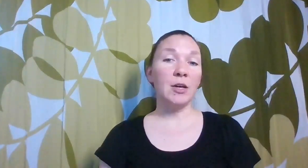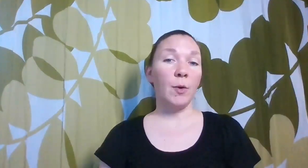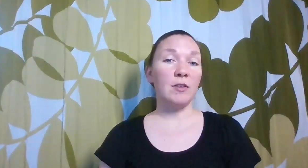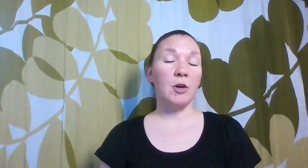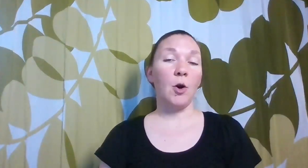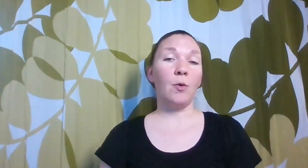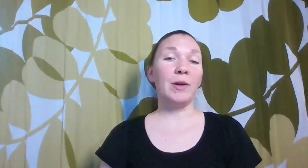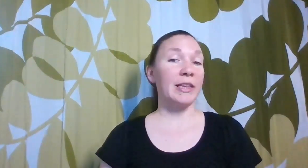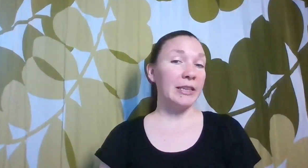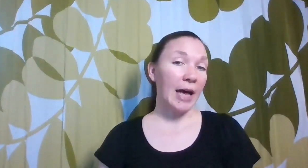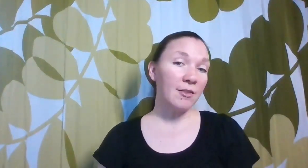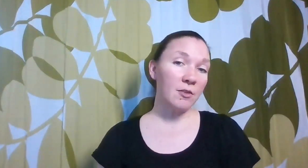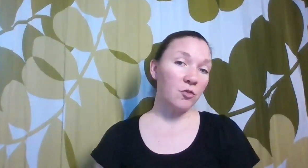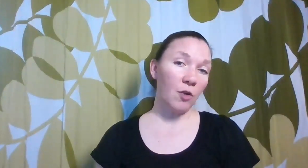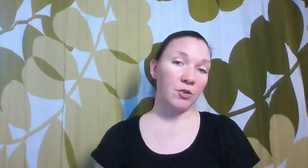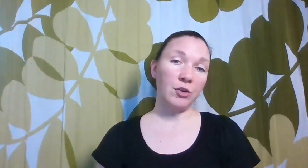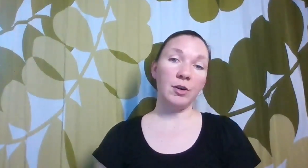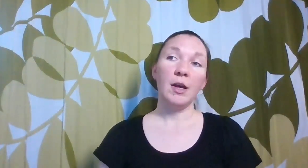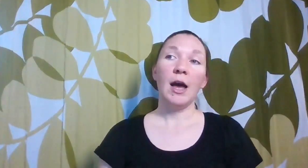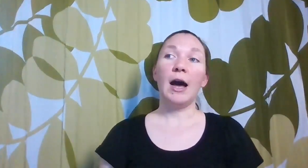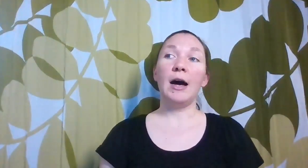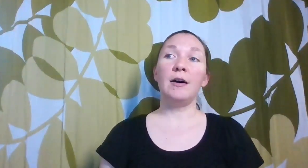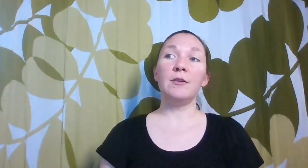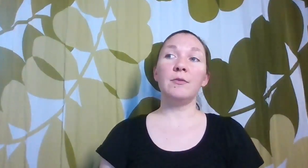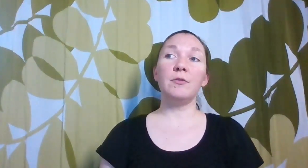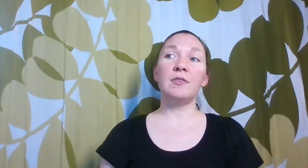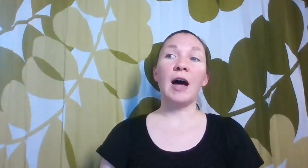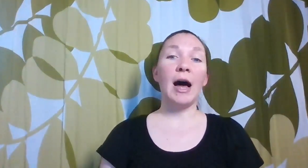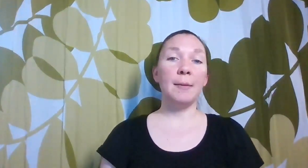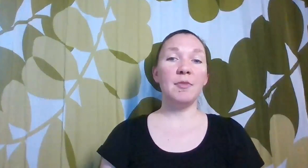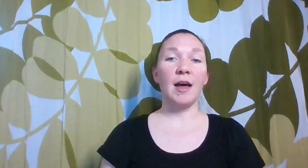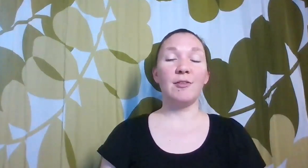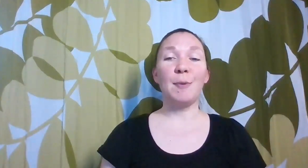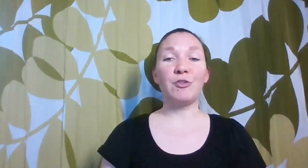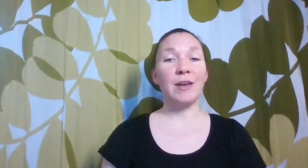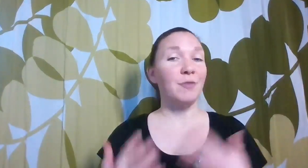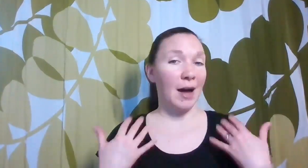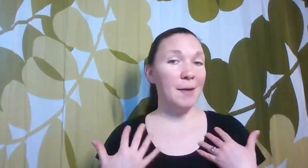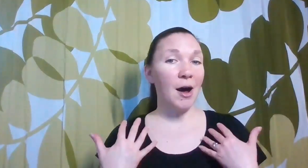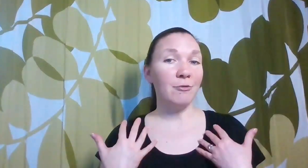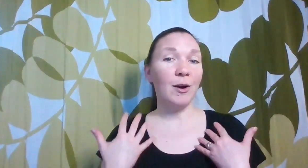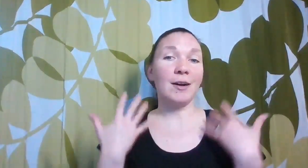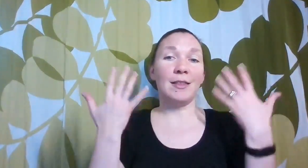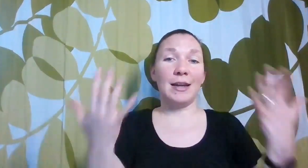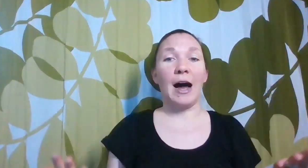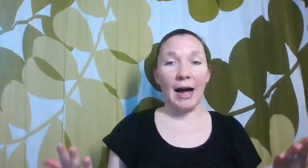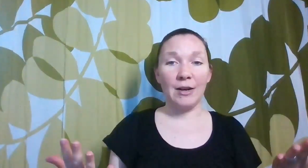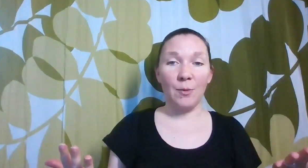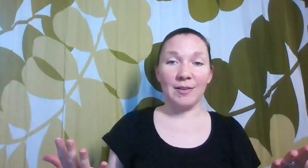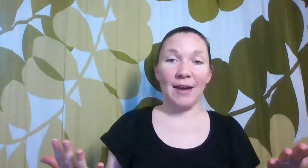going to go with less structured times, especially if I'm off work, then I don't want to